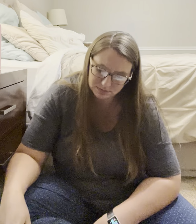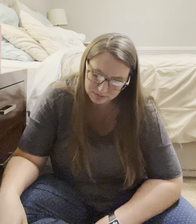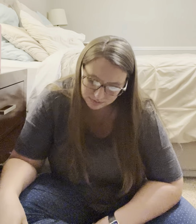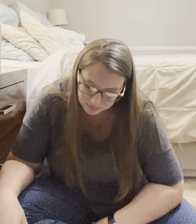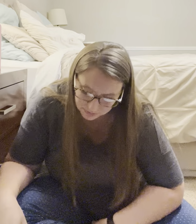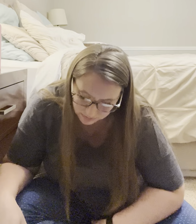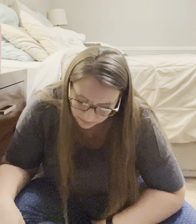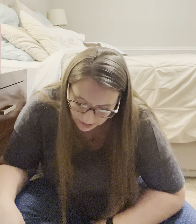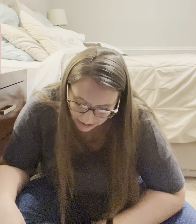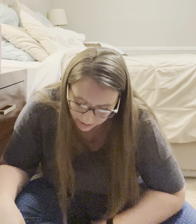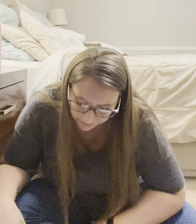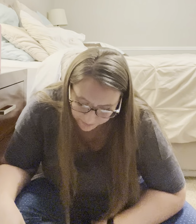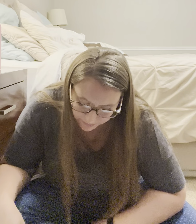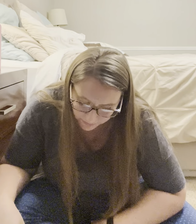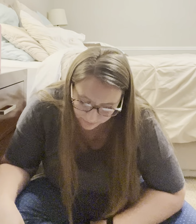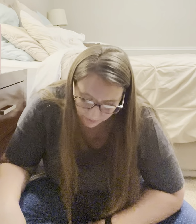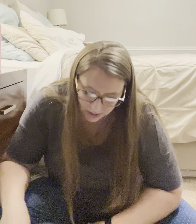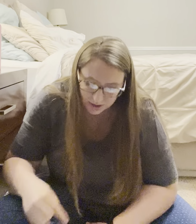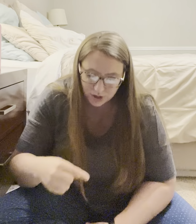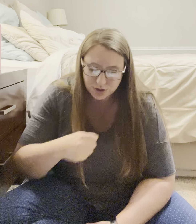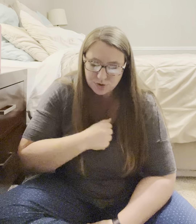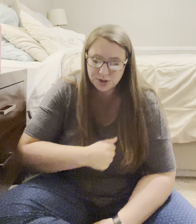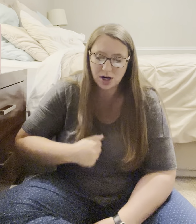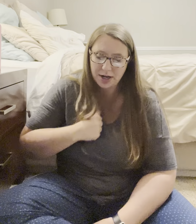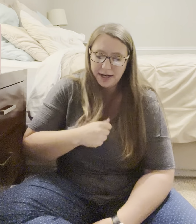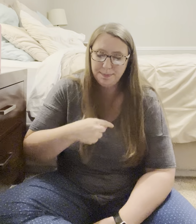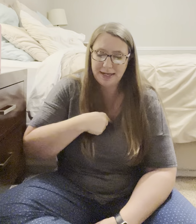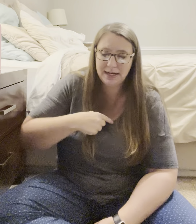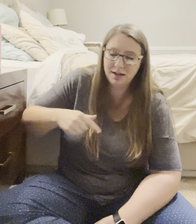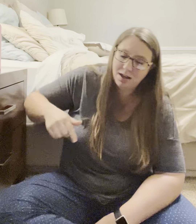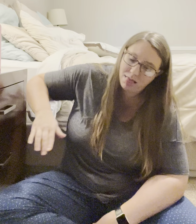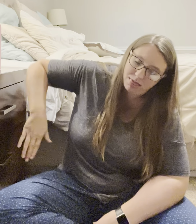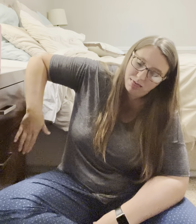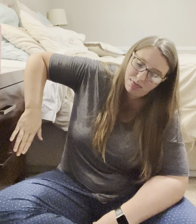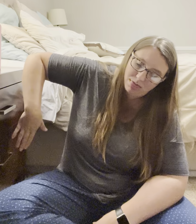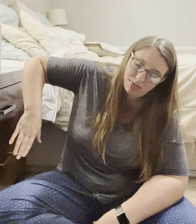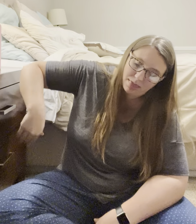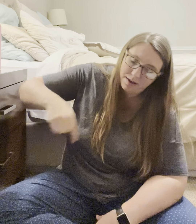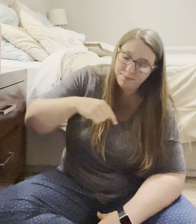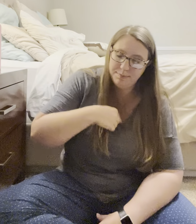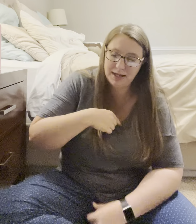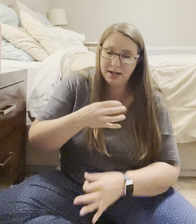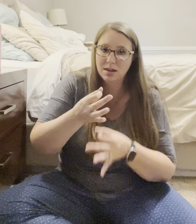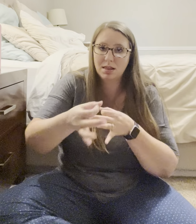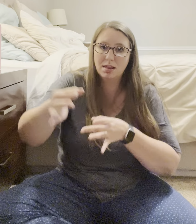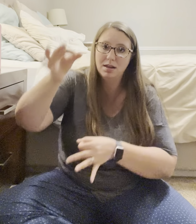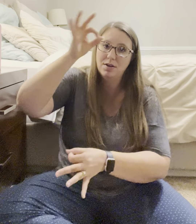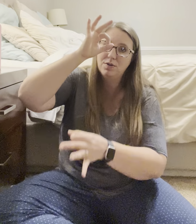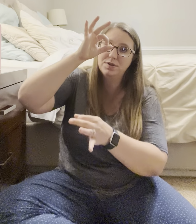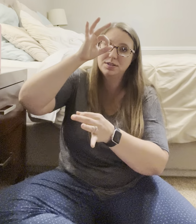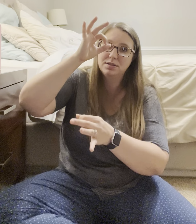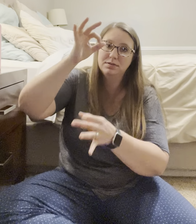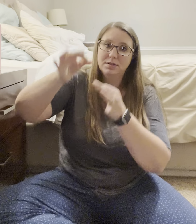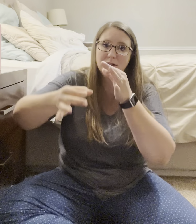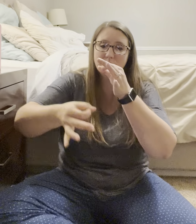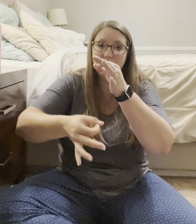Okay. So, sorry. Me. Me. Overslept. Sorry.